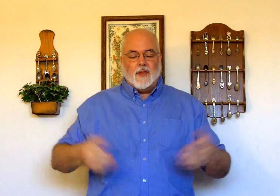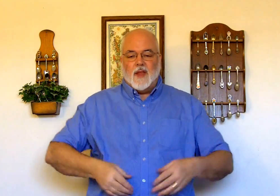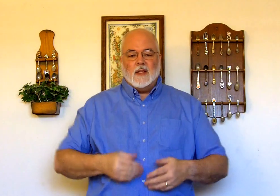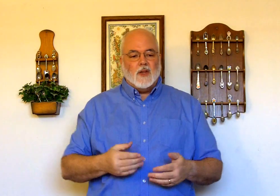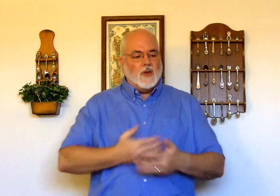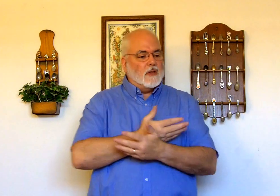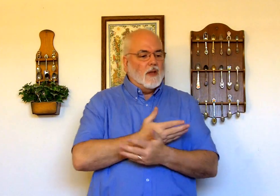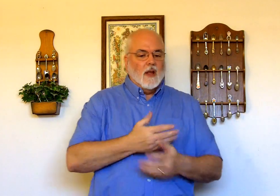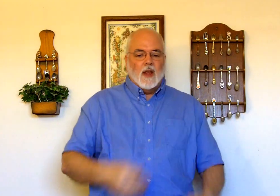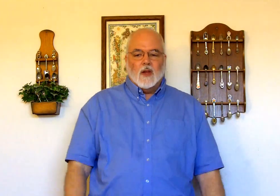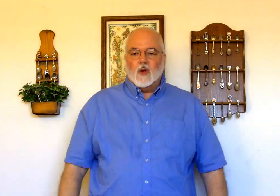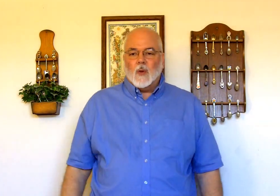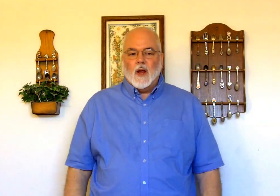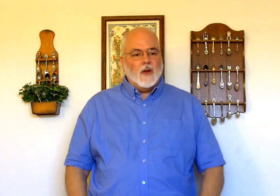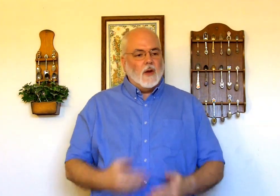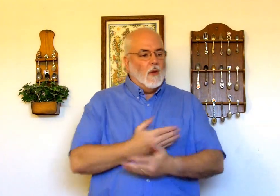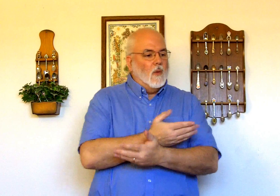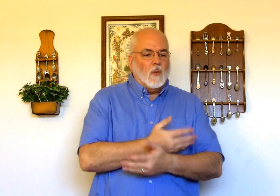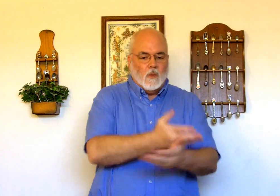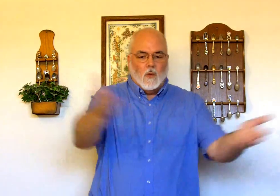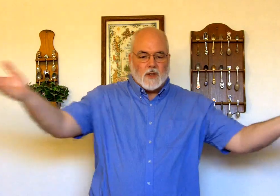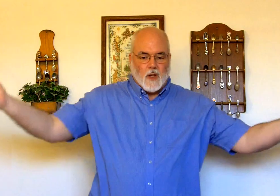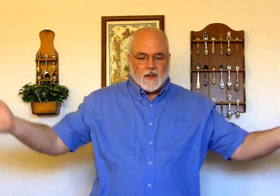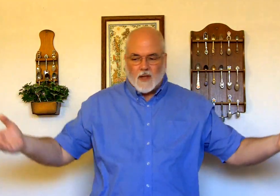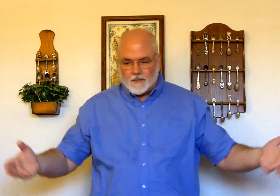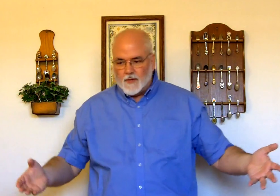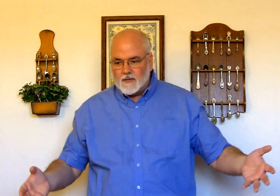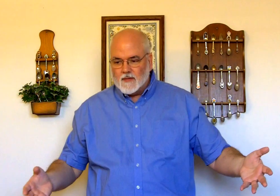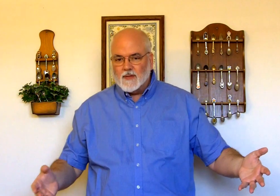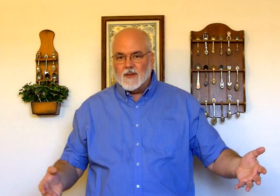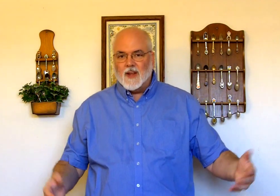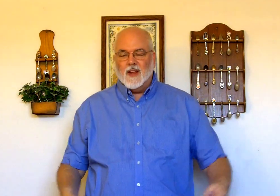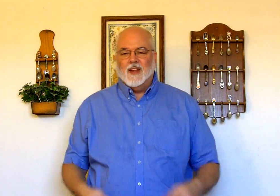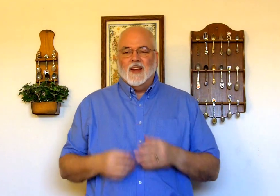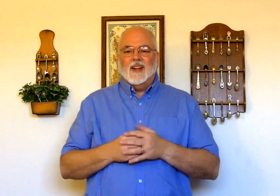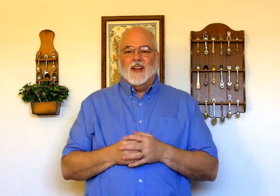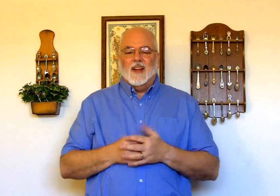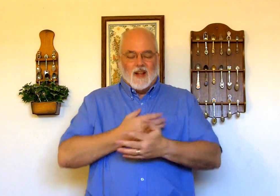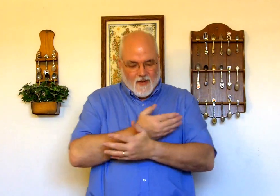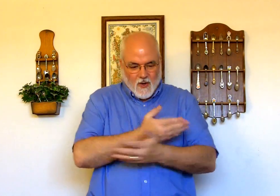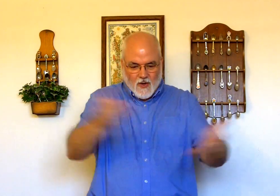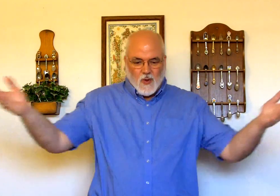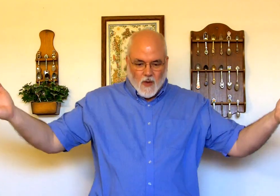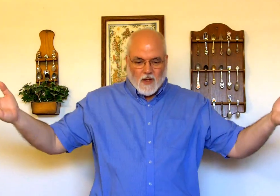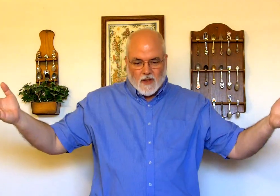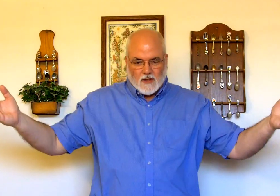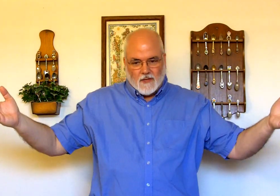And things is just, look around and you're going go, what is all this stuff? Okay? If you can do what is all this stuff,